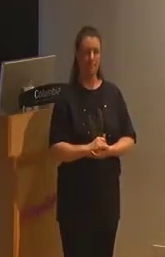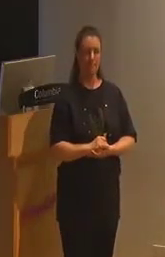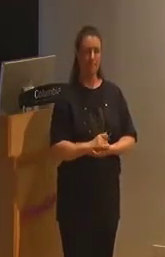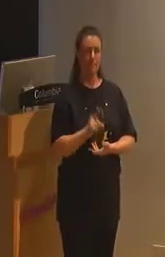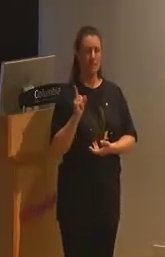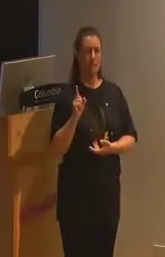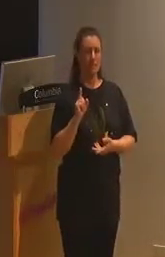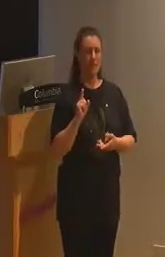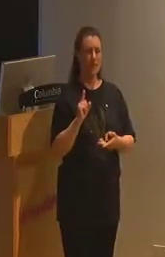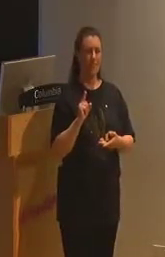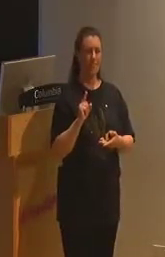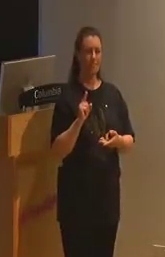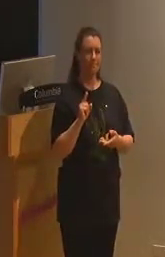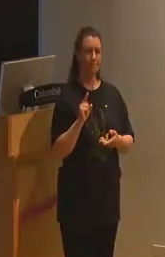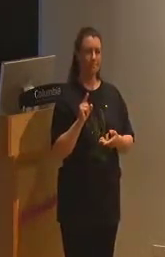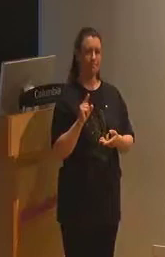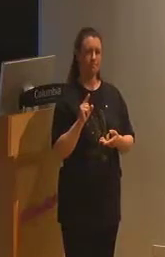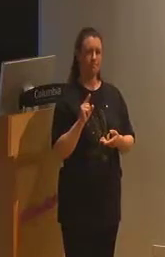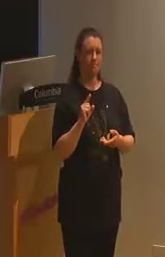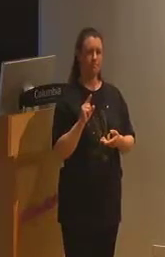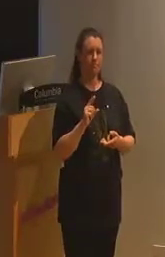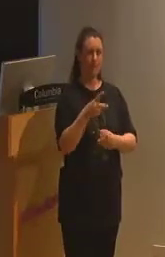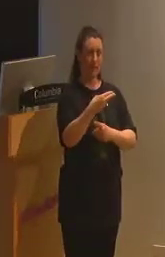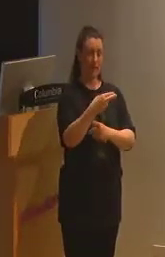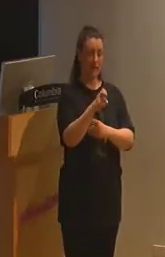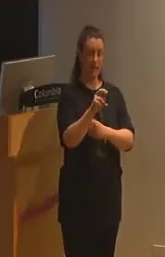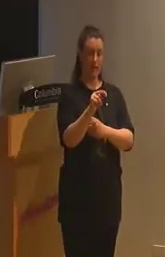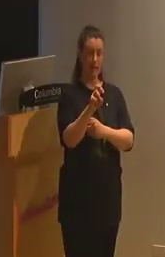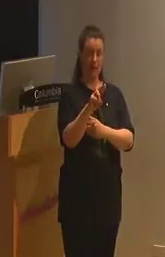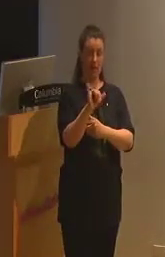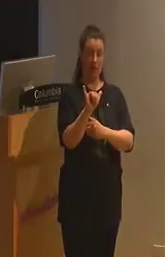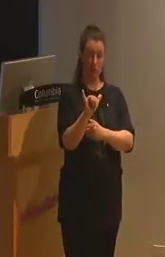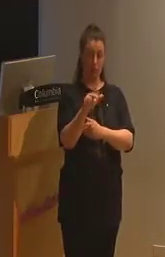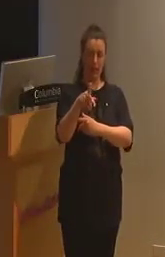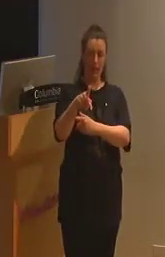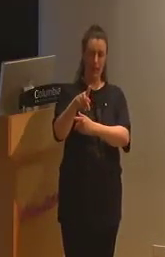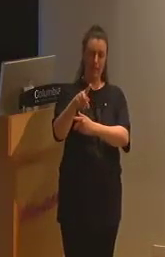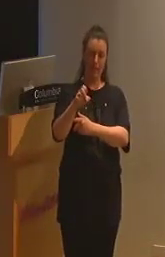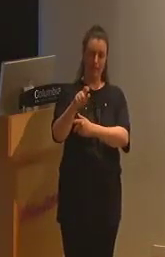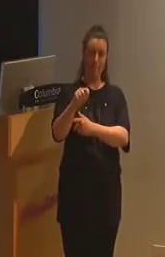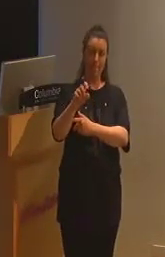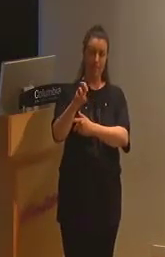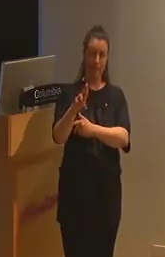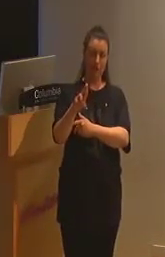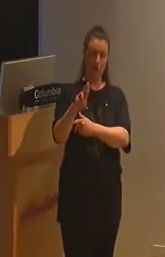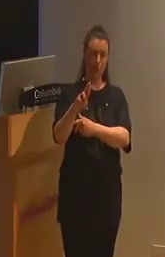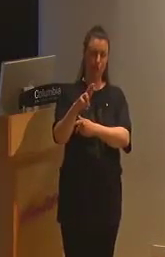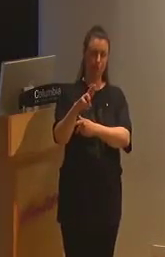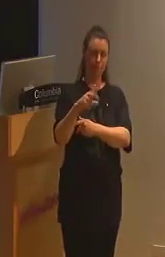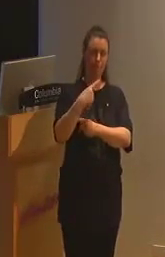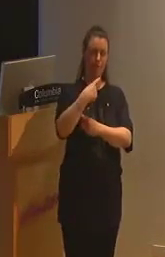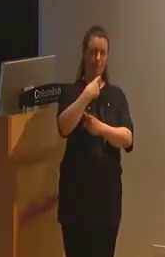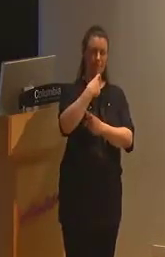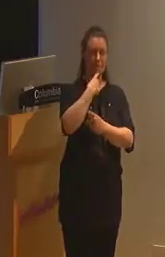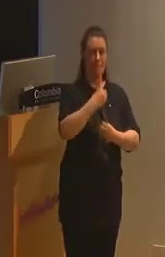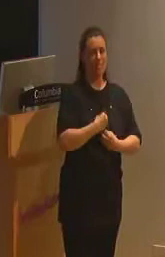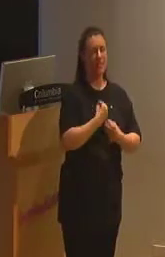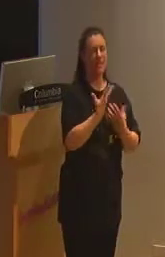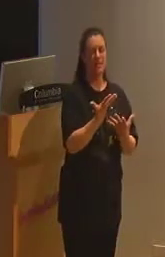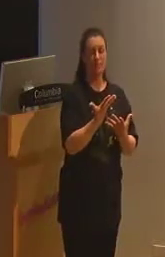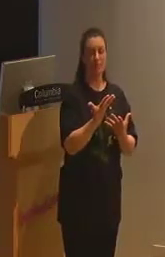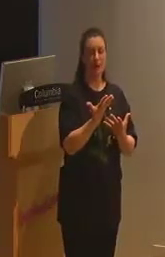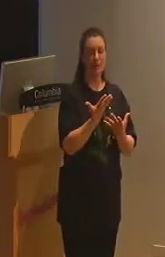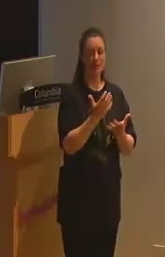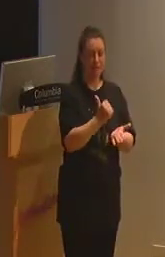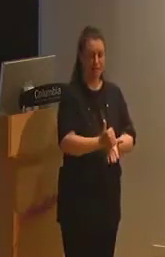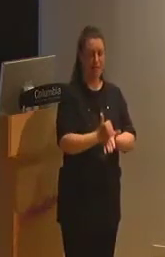ideologies. Henry Giroux and Peter McLaren expressed the potential of critical